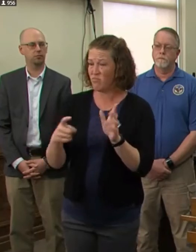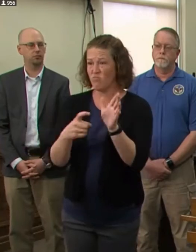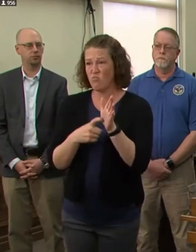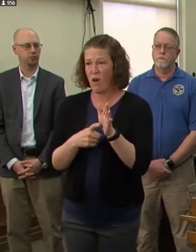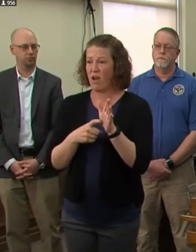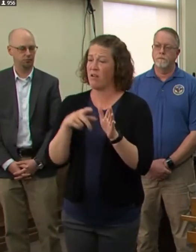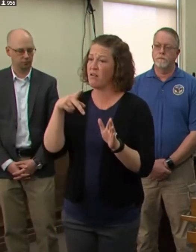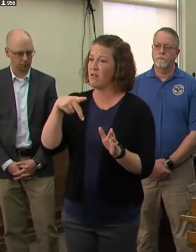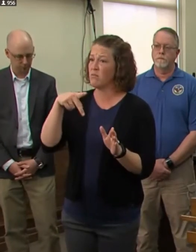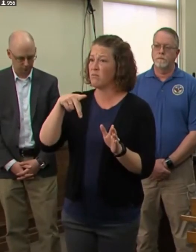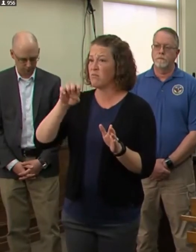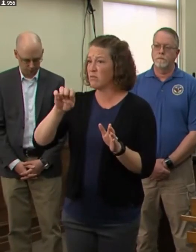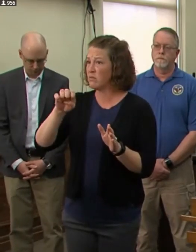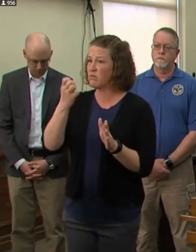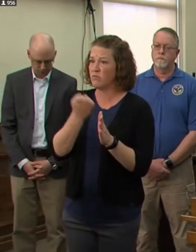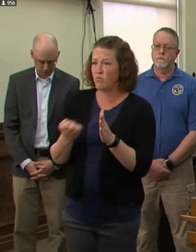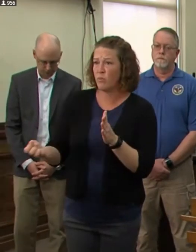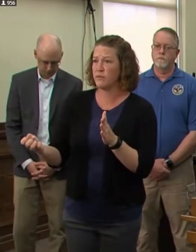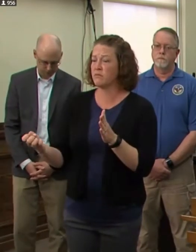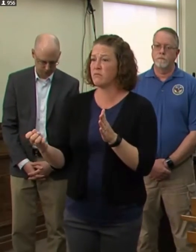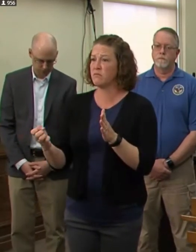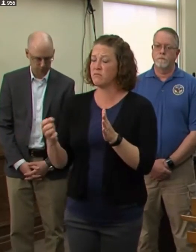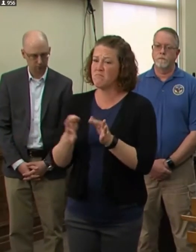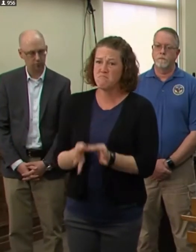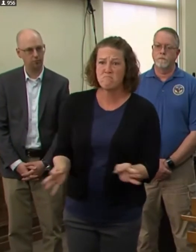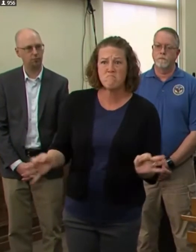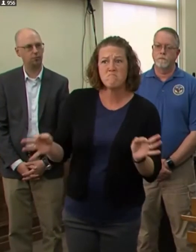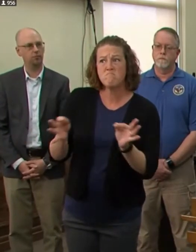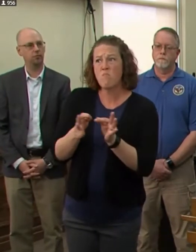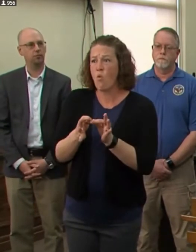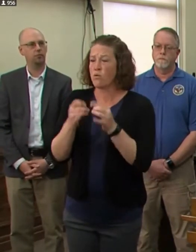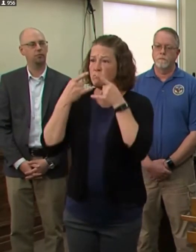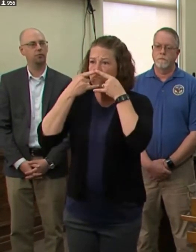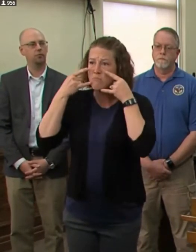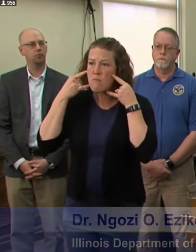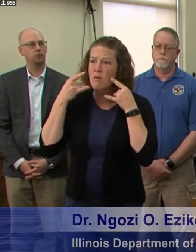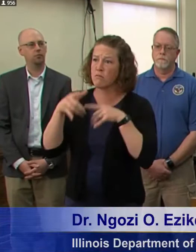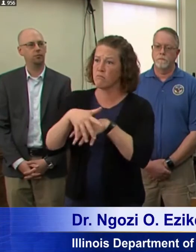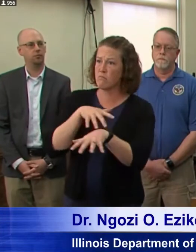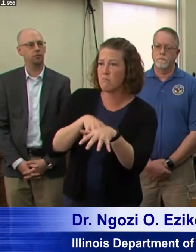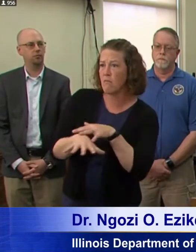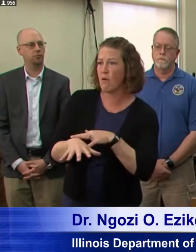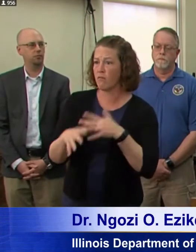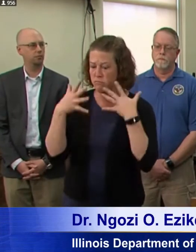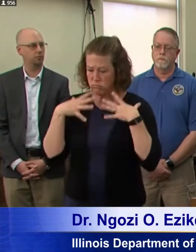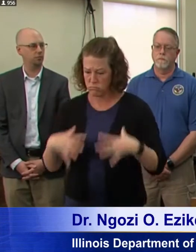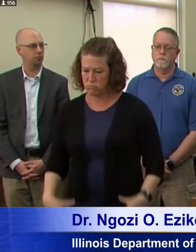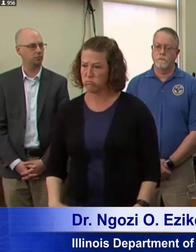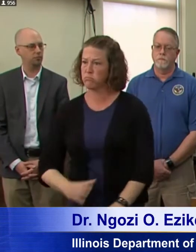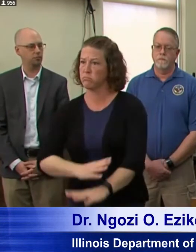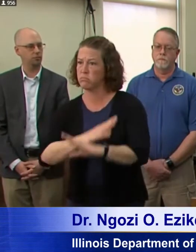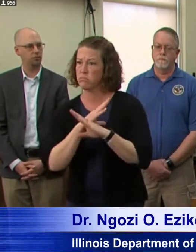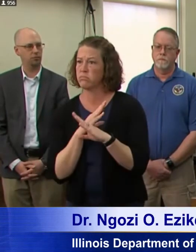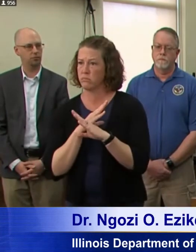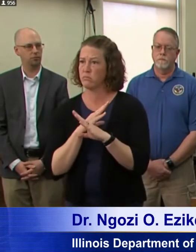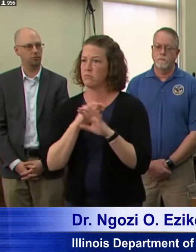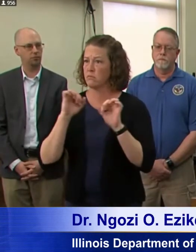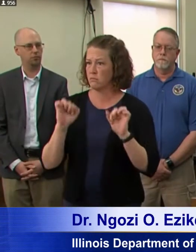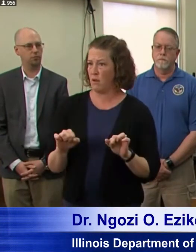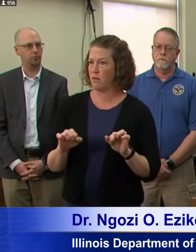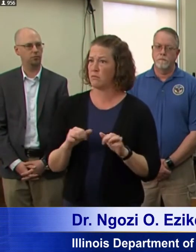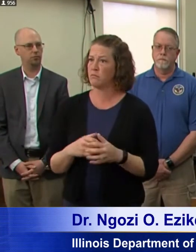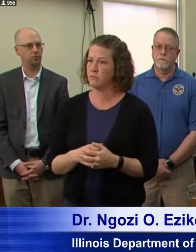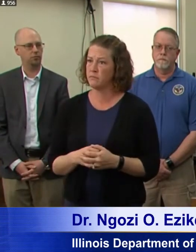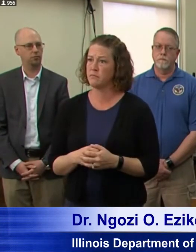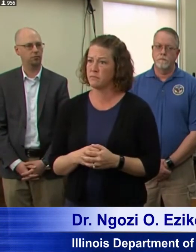They're screening all health care workers before they present to work in the nursing home to make sure that the people charged with